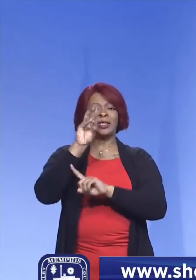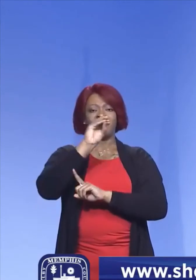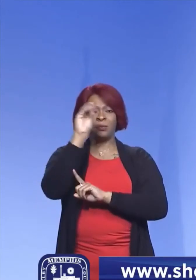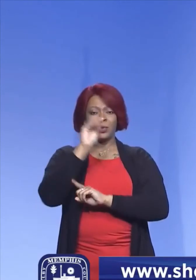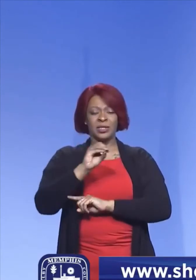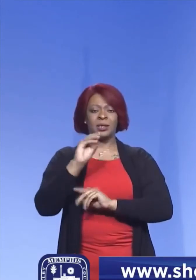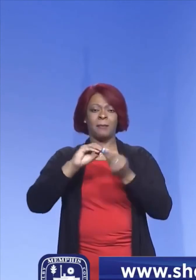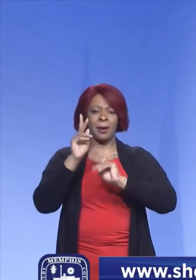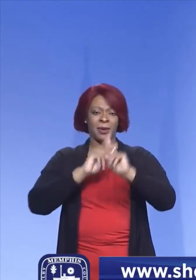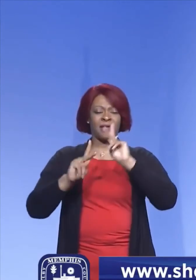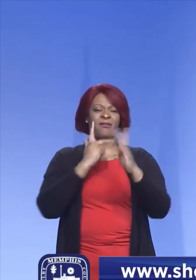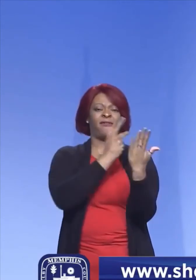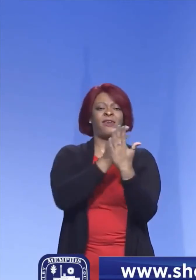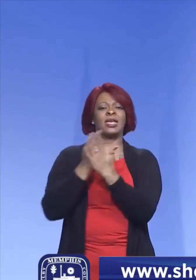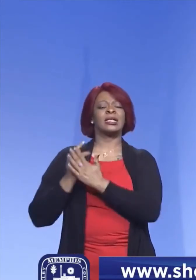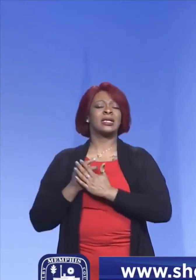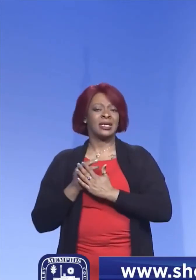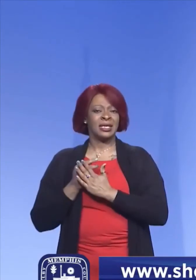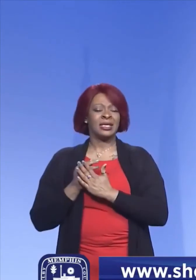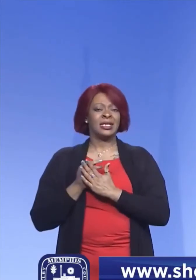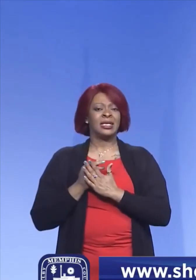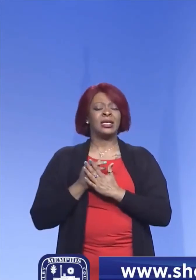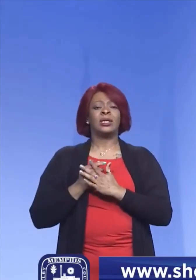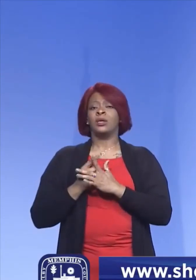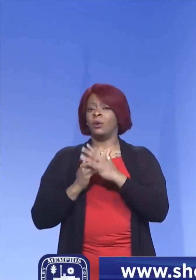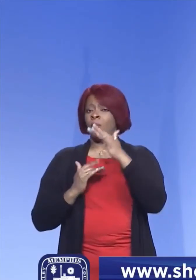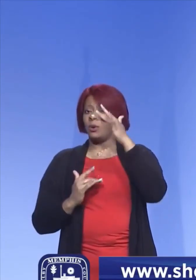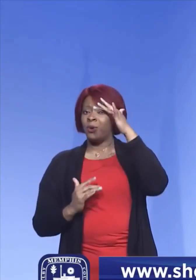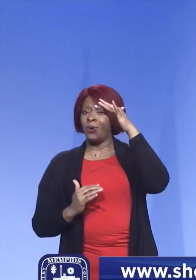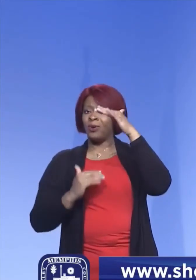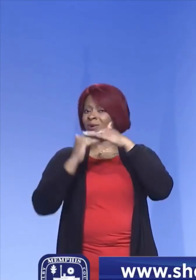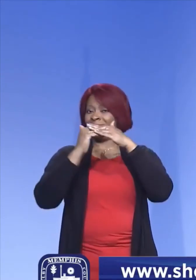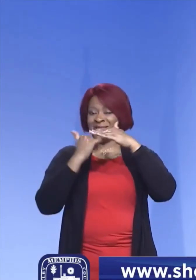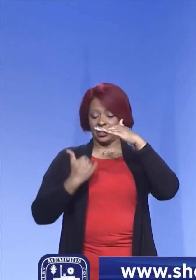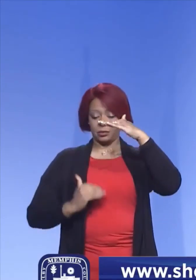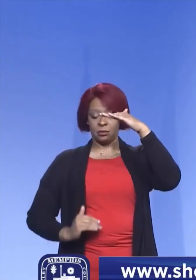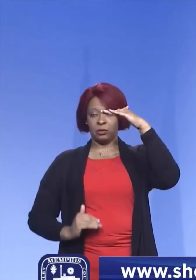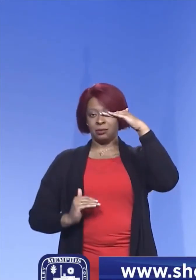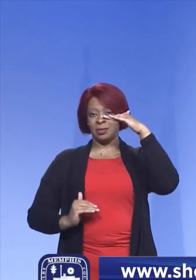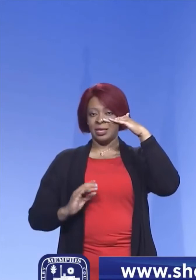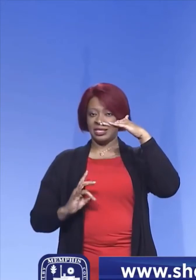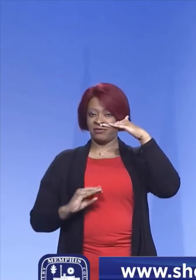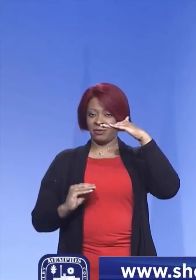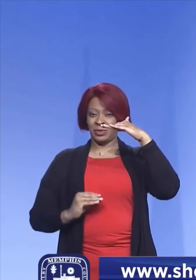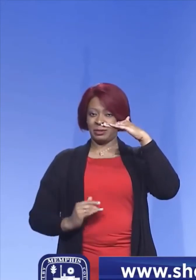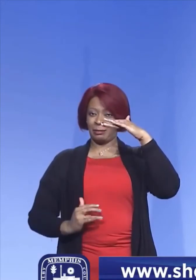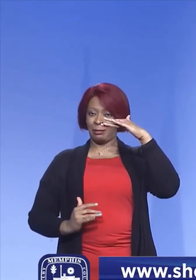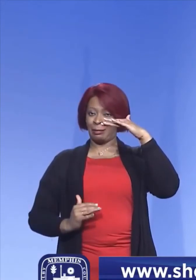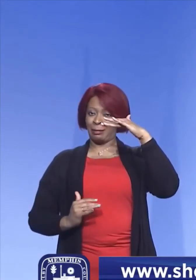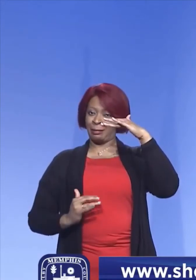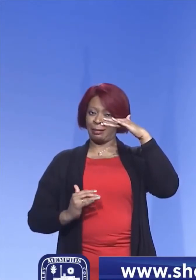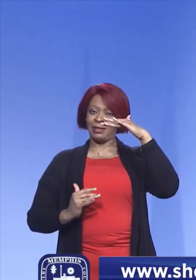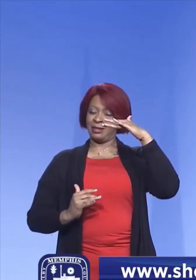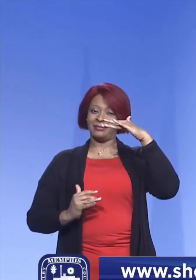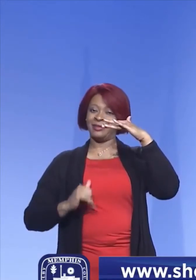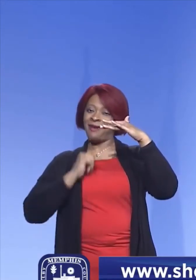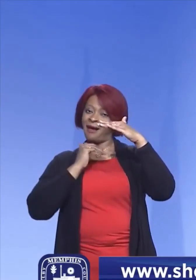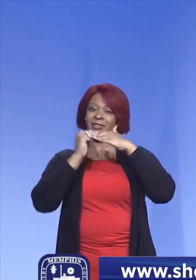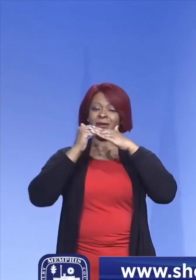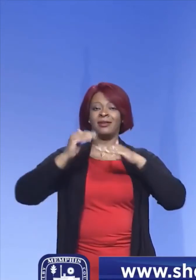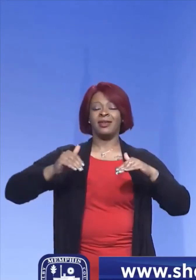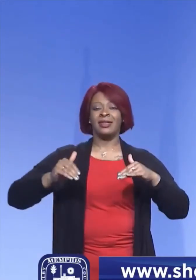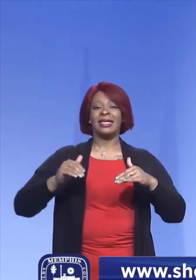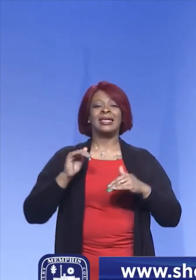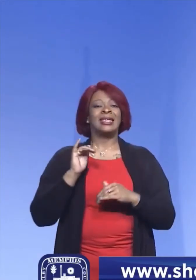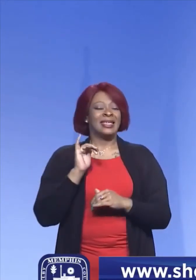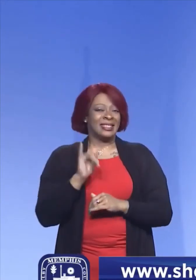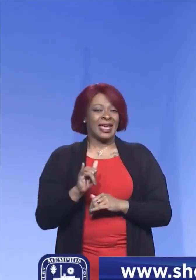population is vaccinated. And toward that goal, we're only a little over 7% of the way right now. So that that gets